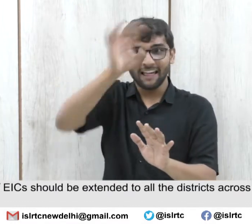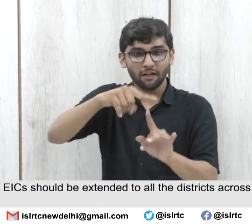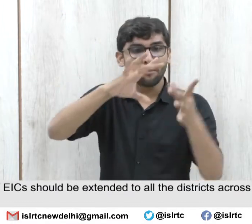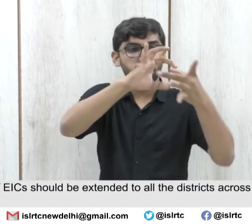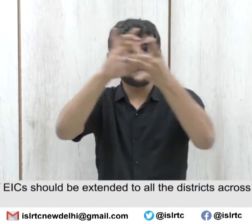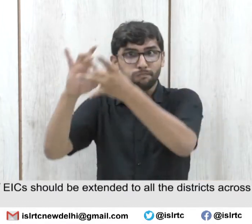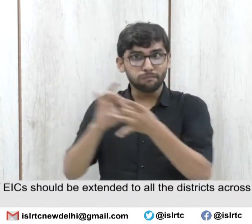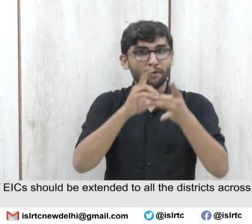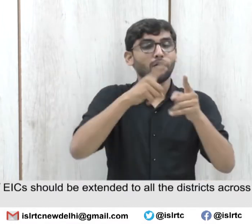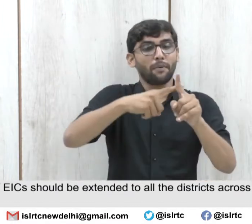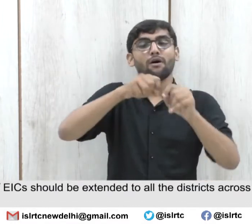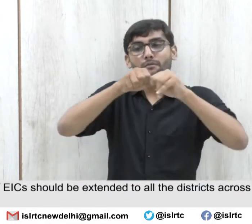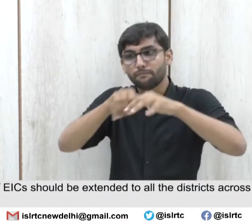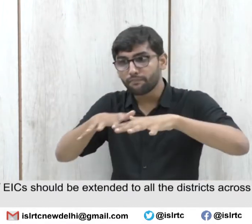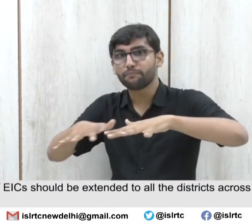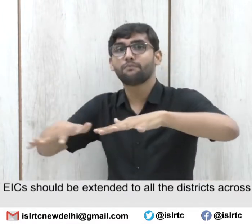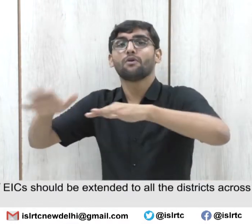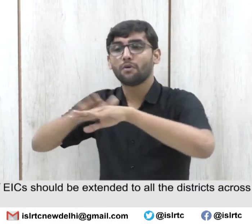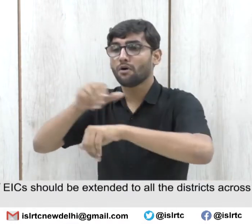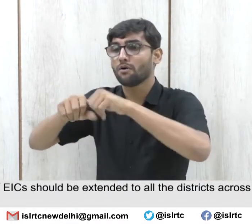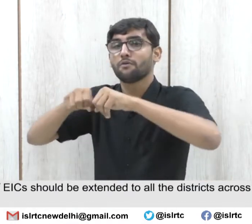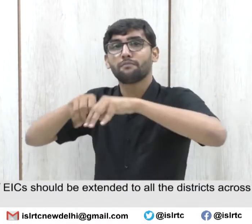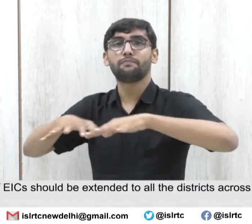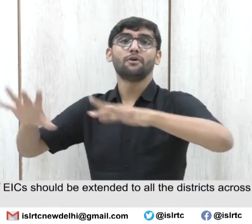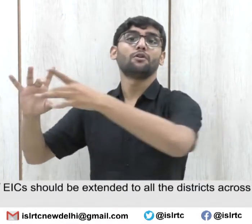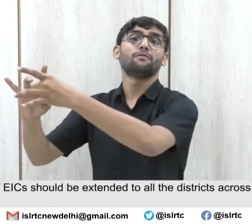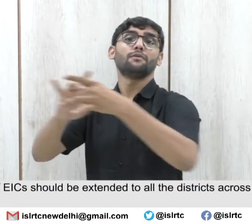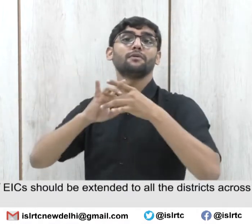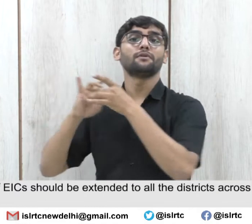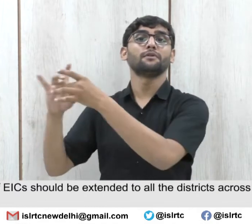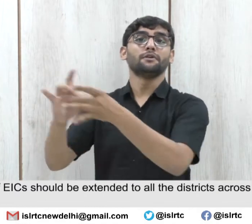to all the districts across the country.